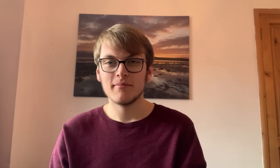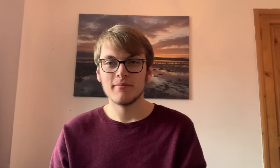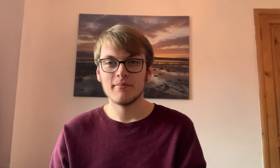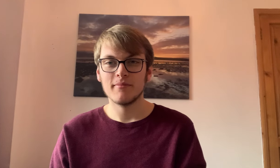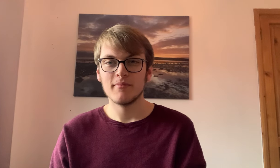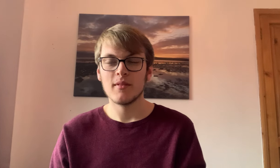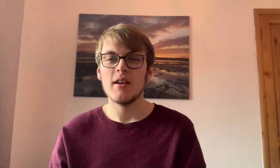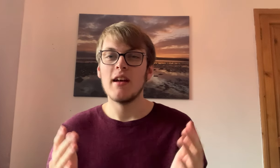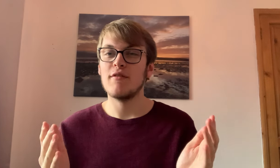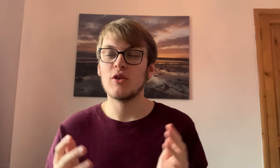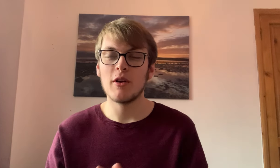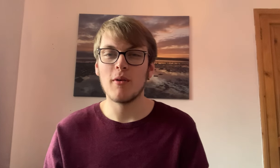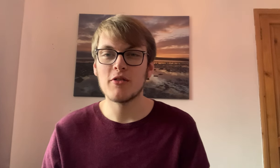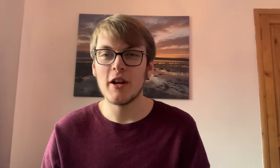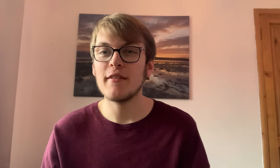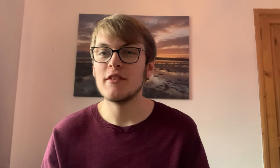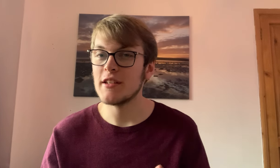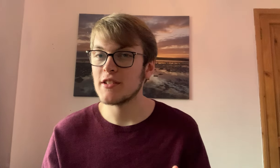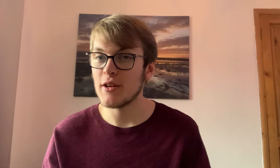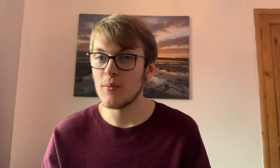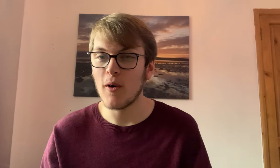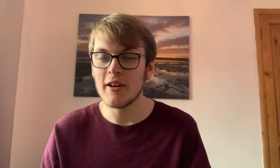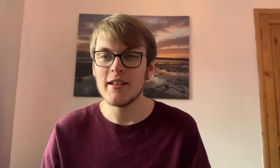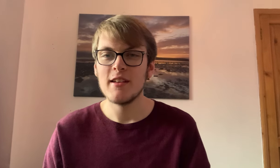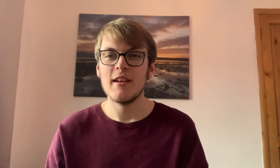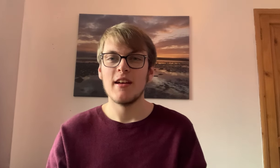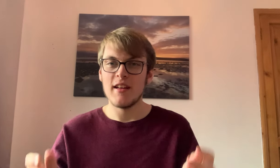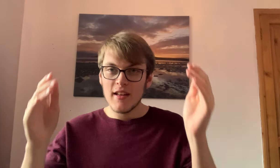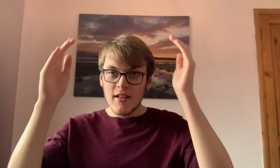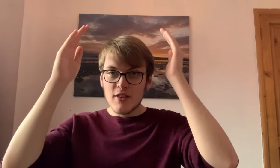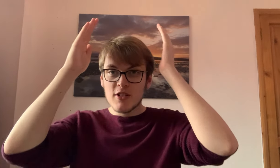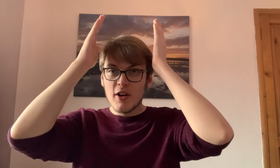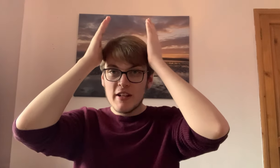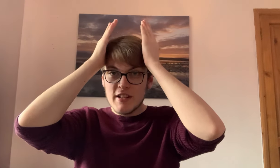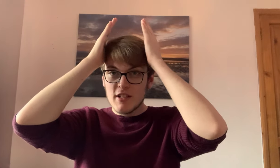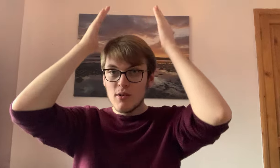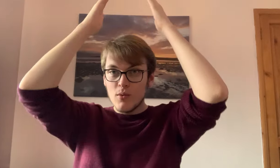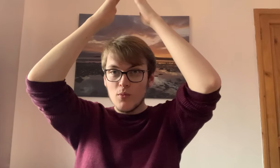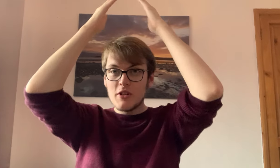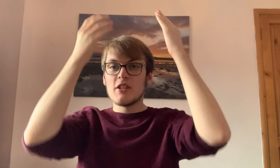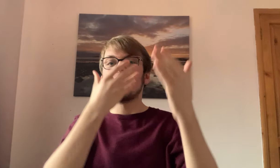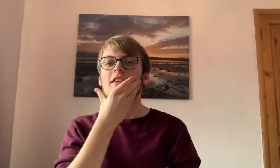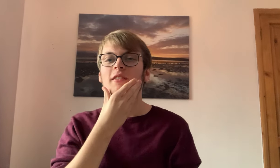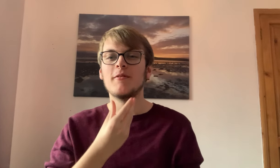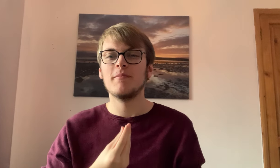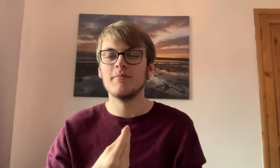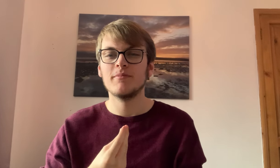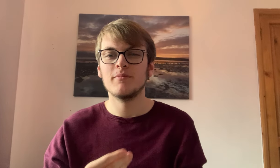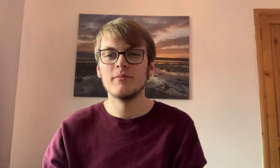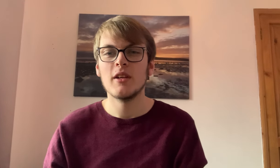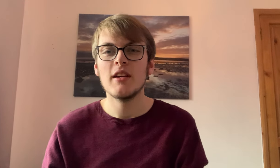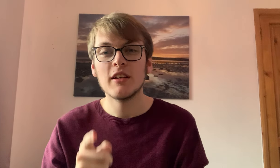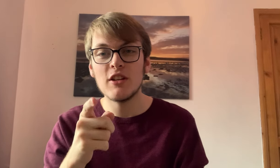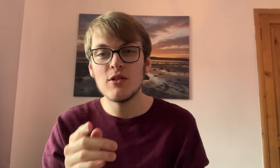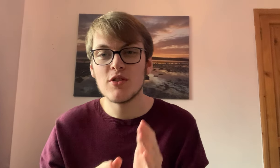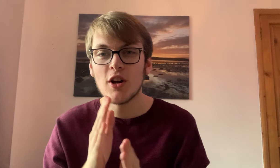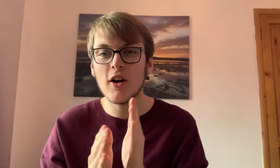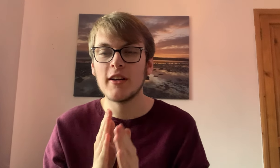Wizard. If you got it well done, if you didn't, don't worry. The sign is wizard. Can you sign